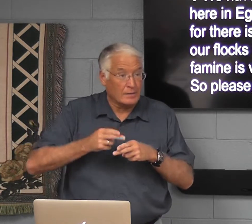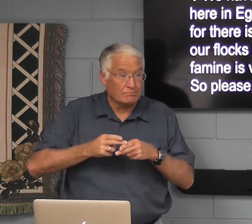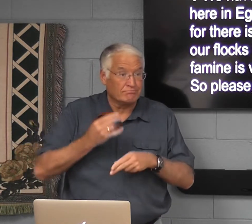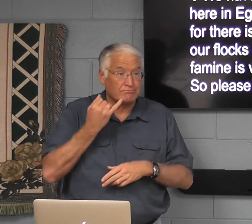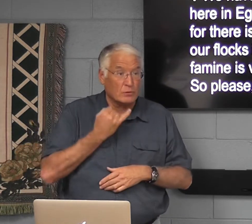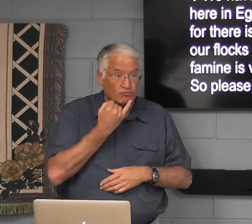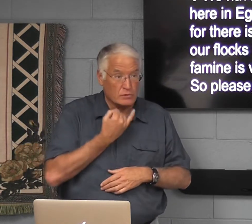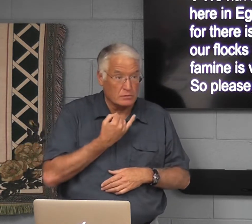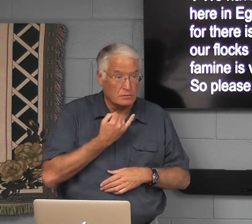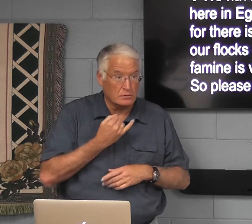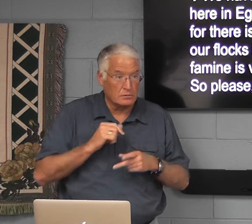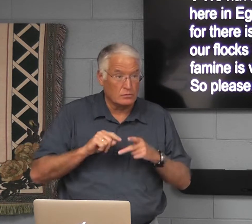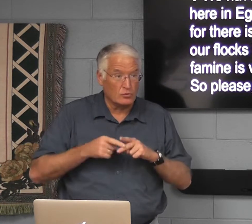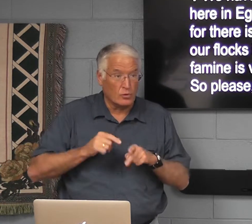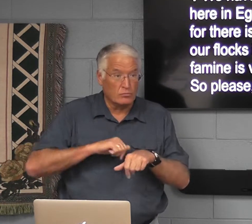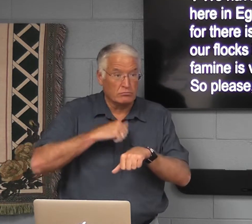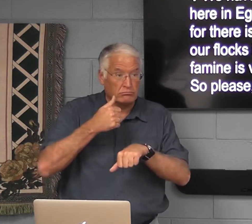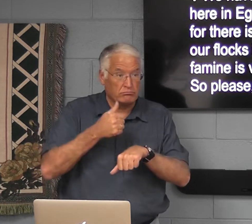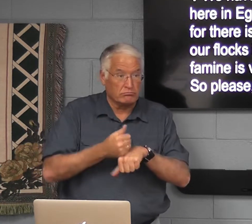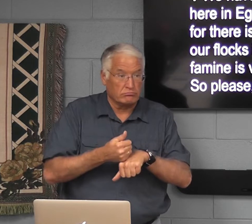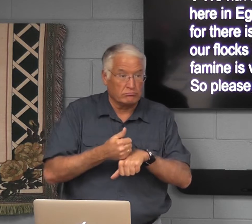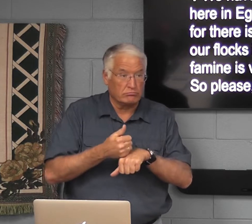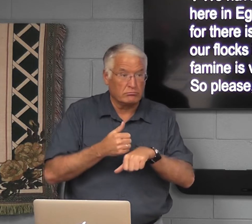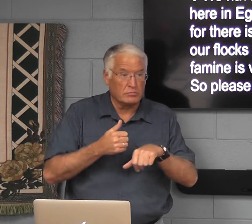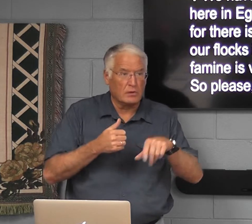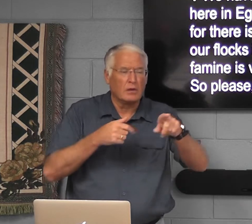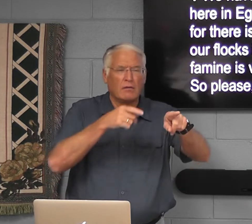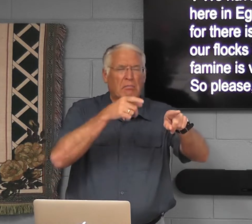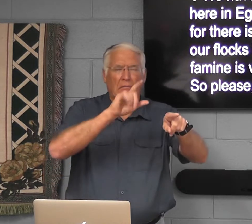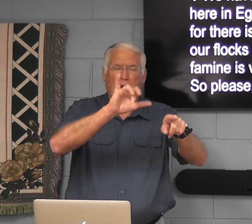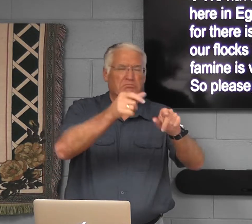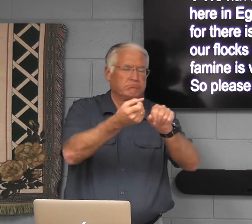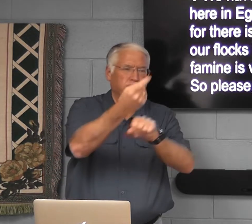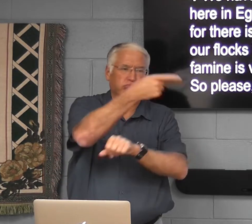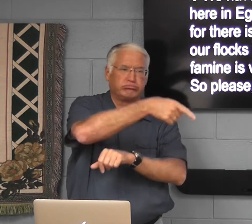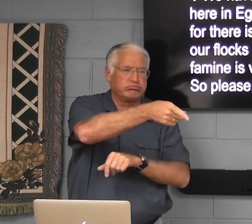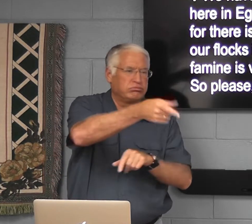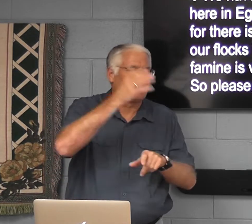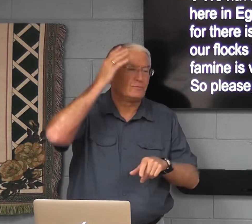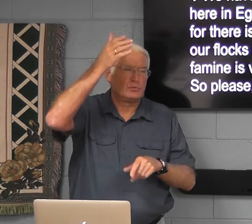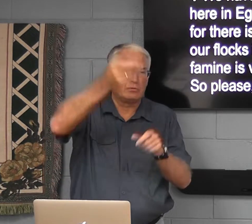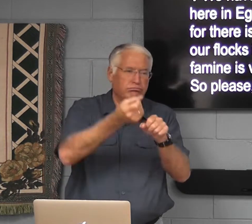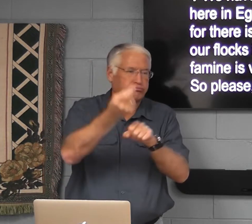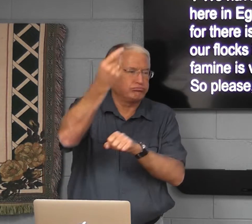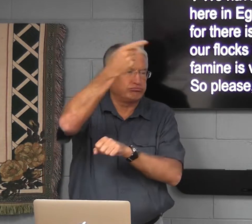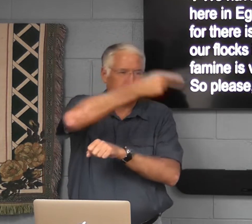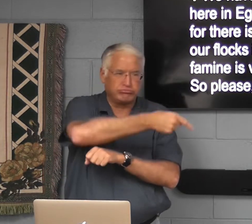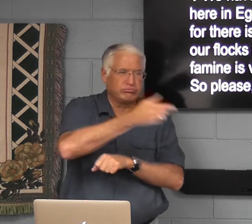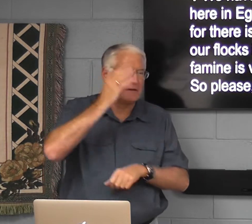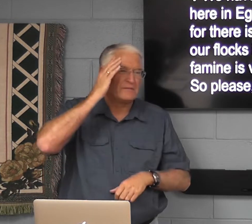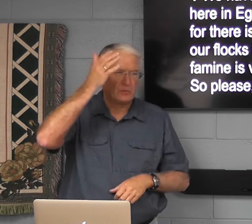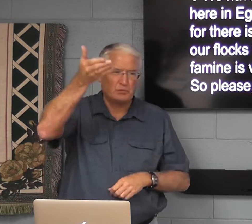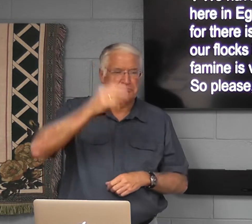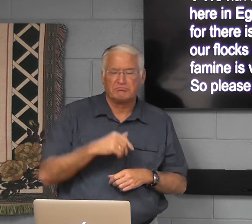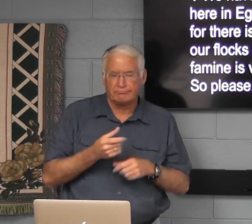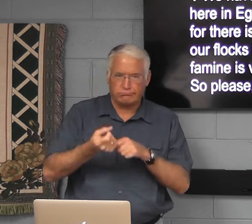The means of Israel started to be established. You know, you're talking later